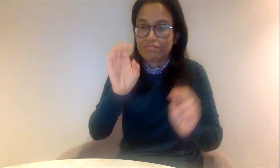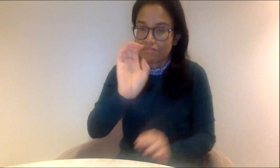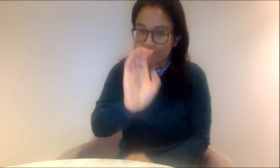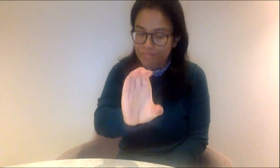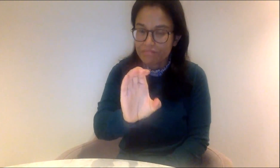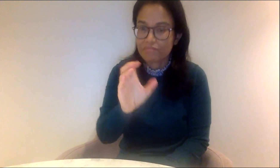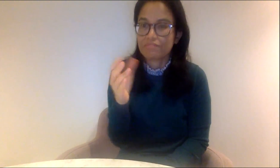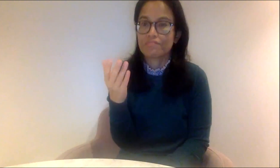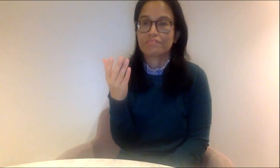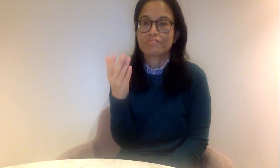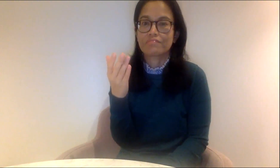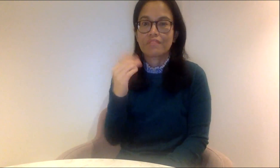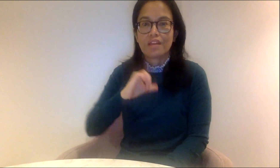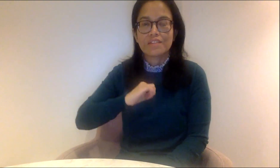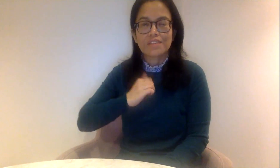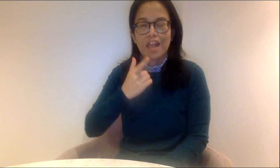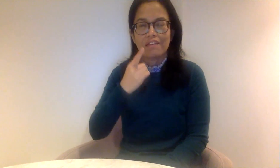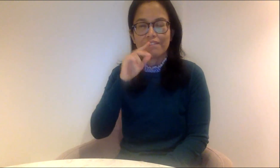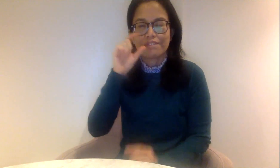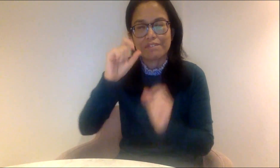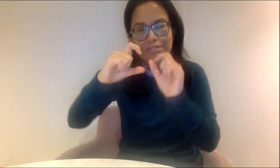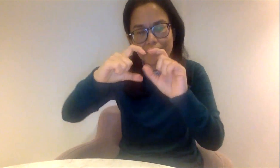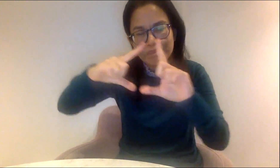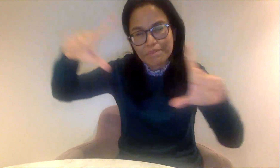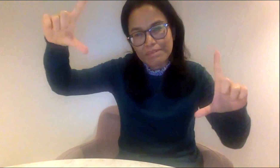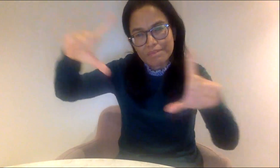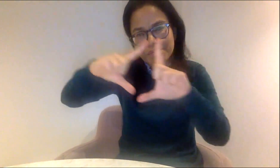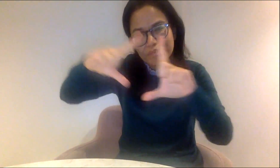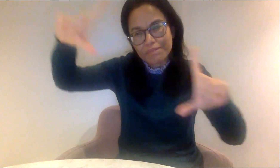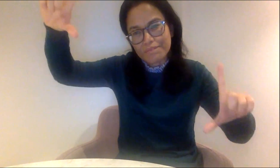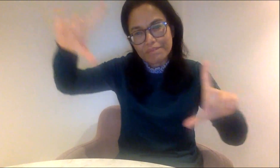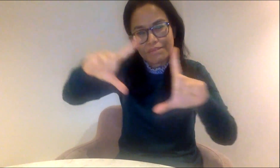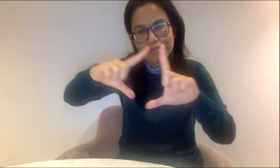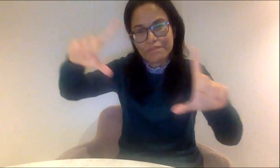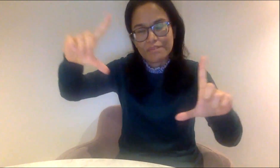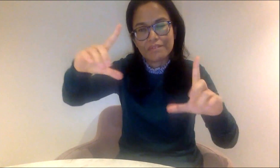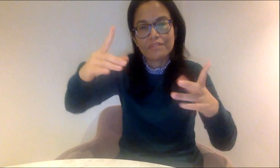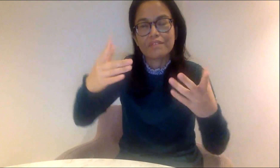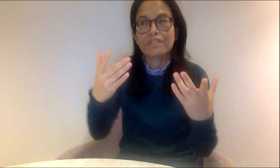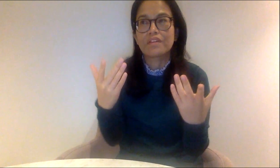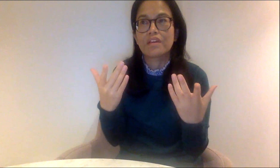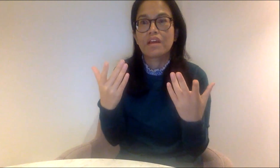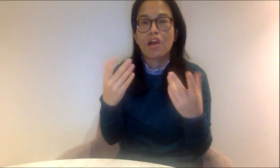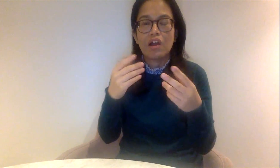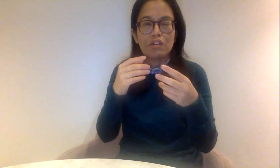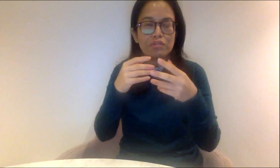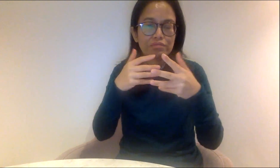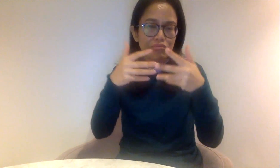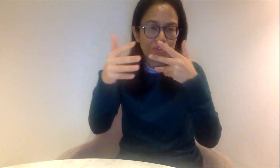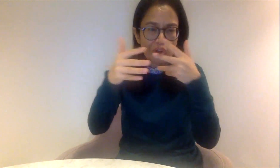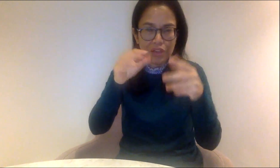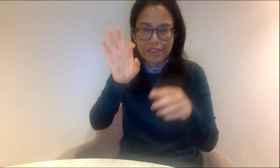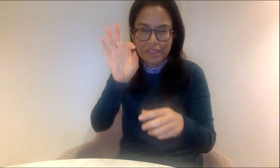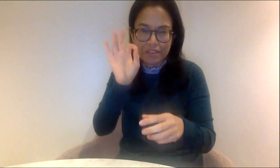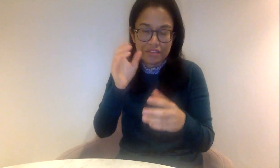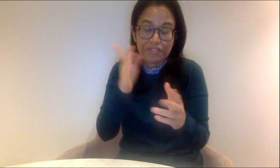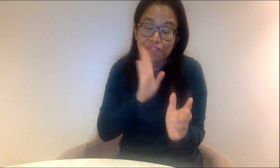I can have live captioning, I can have sign language interpretation, I can enlarge the image of the interpreter as well.